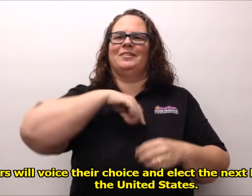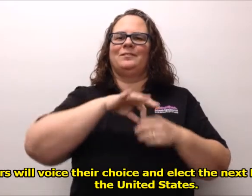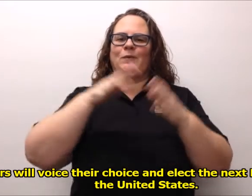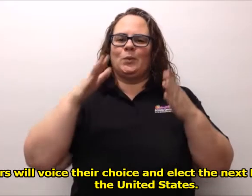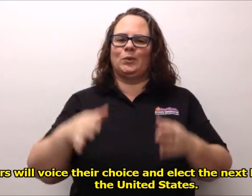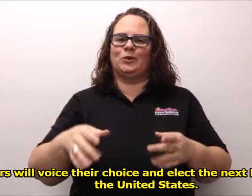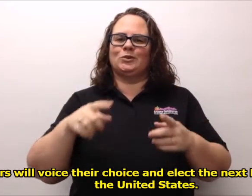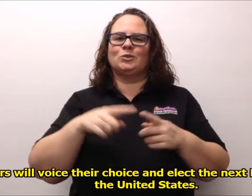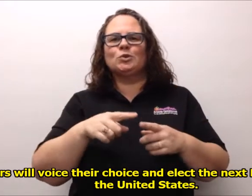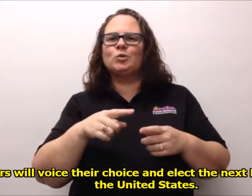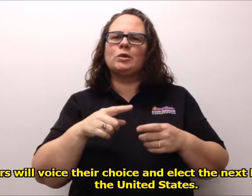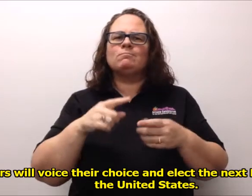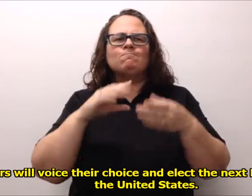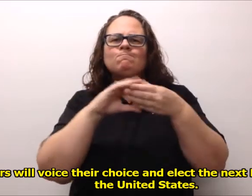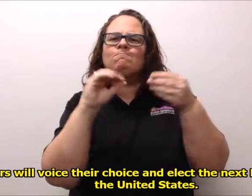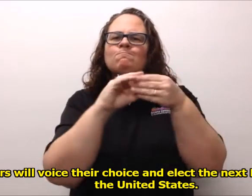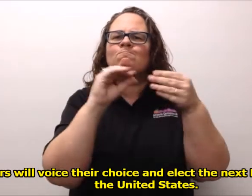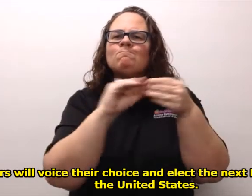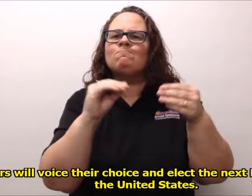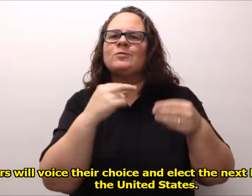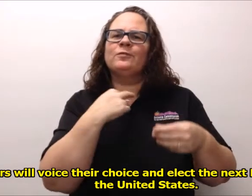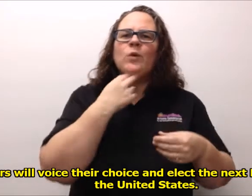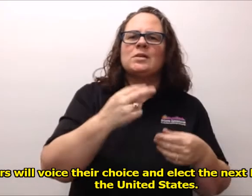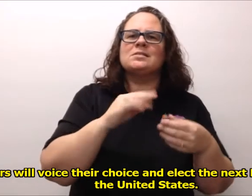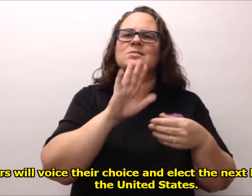is November 3rd,